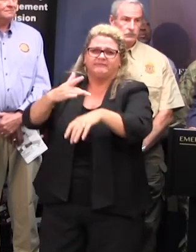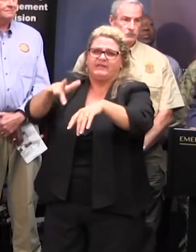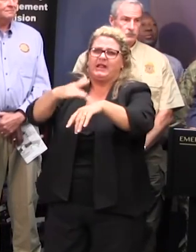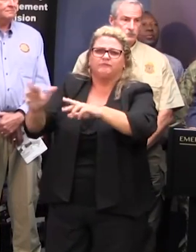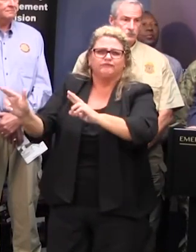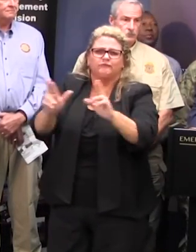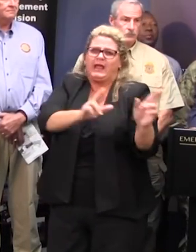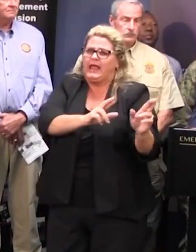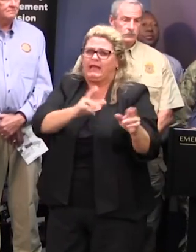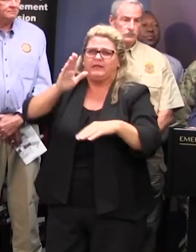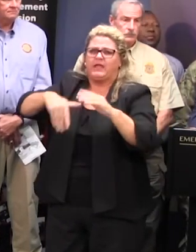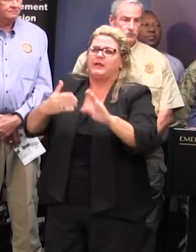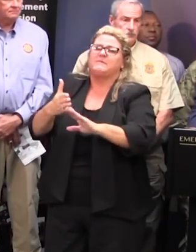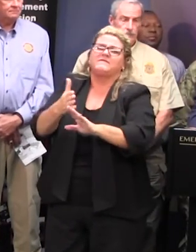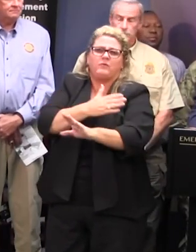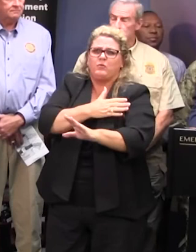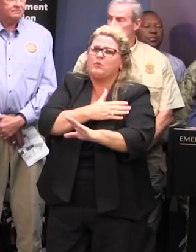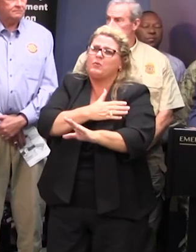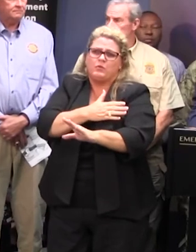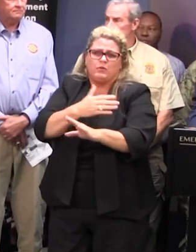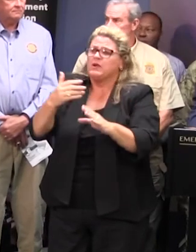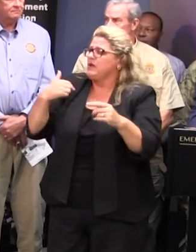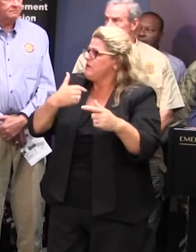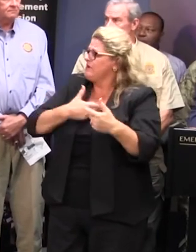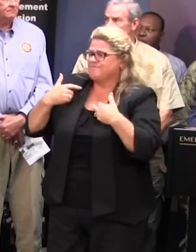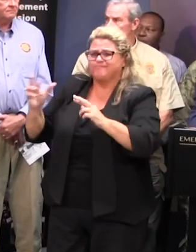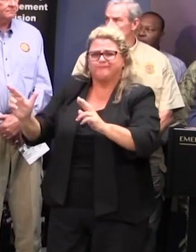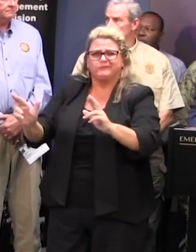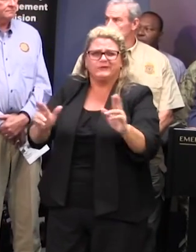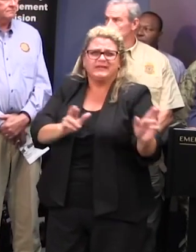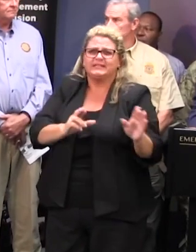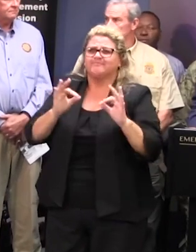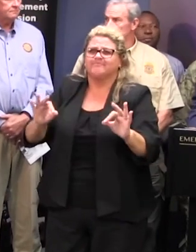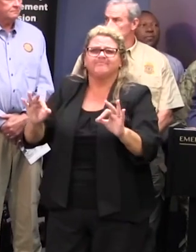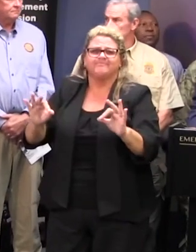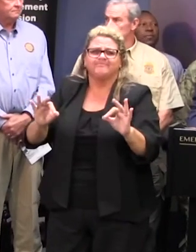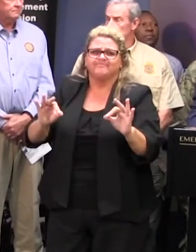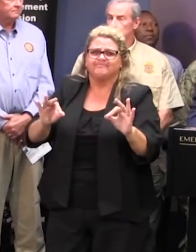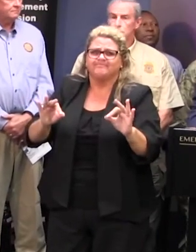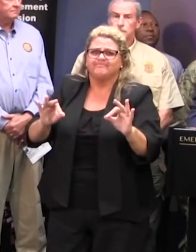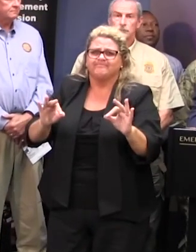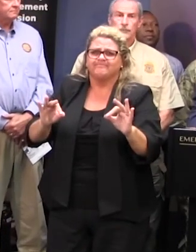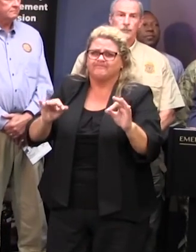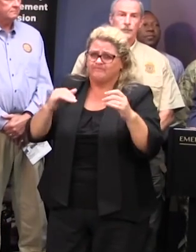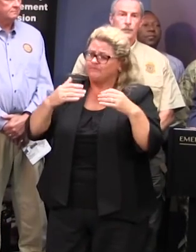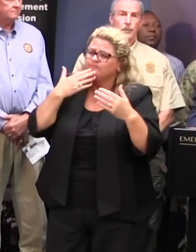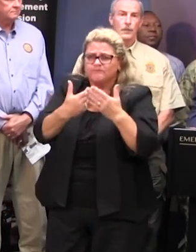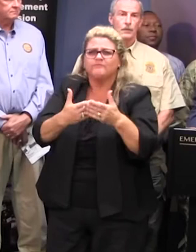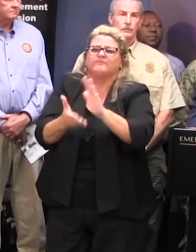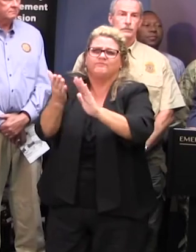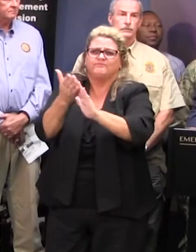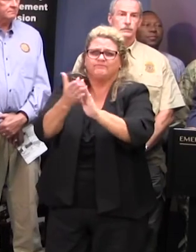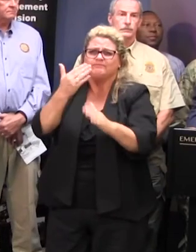everything that we have ever had we have in gear in position and and ready and operating uh at